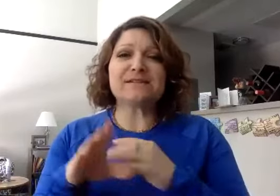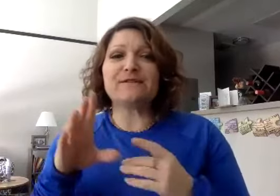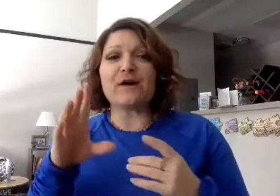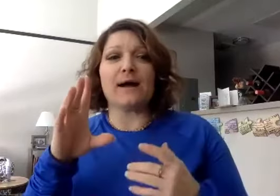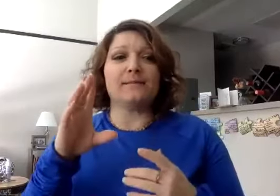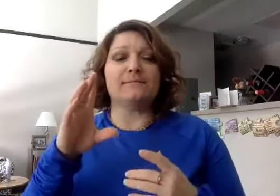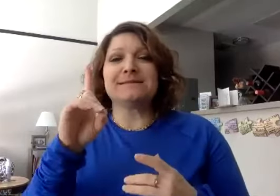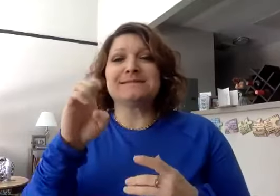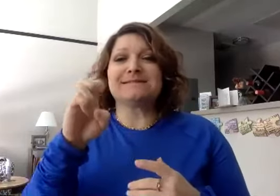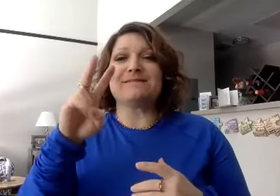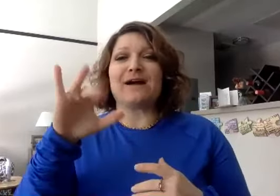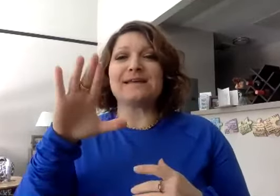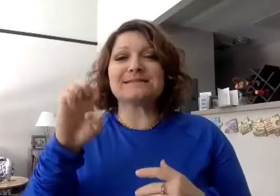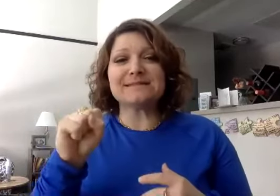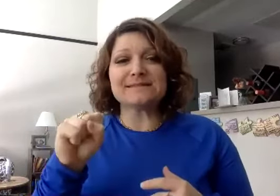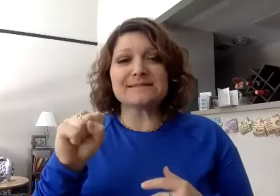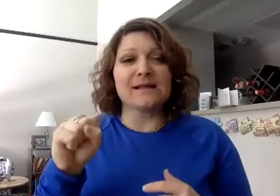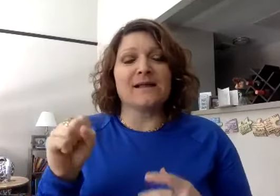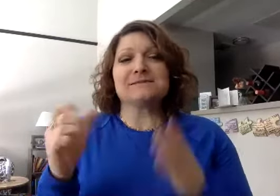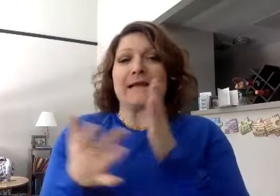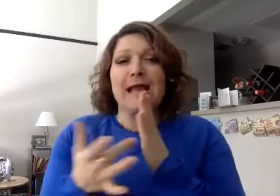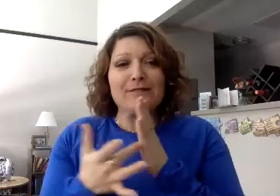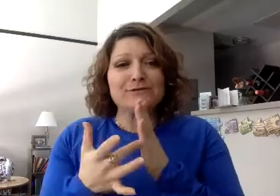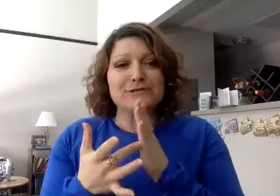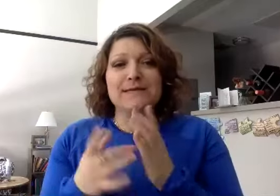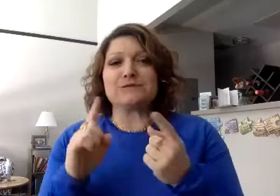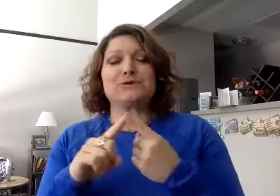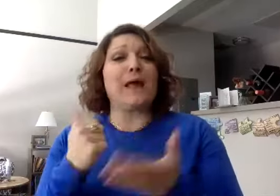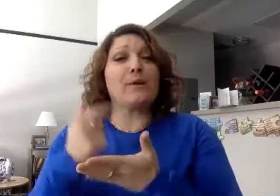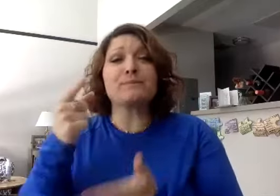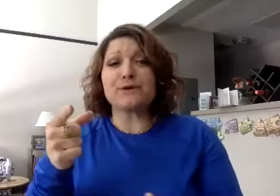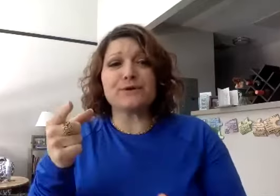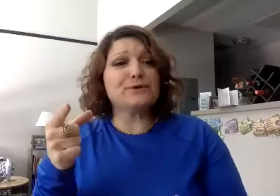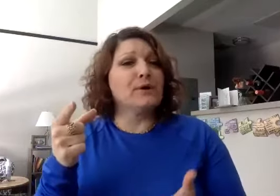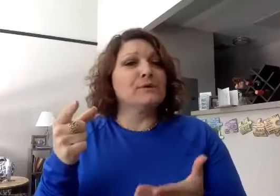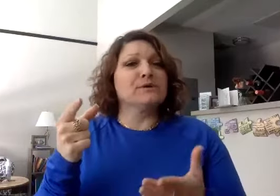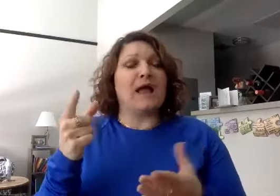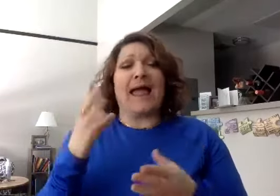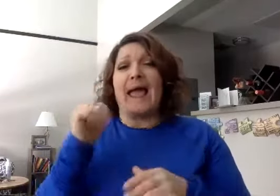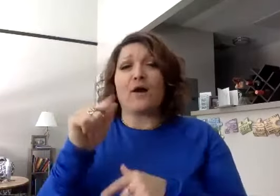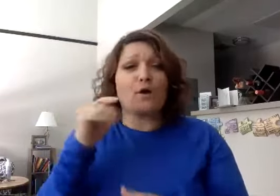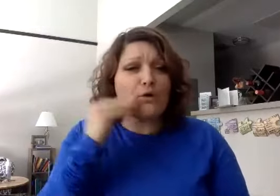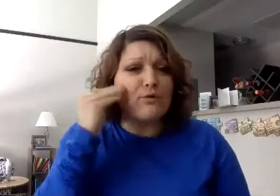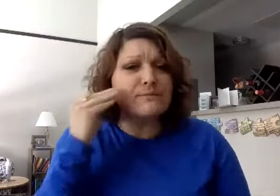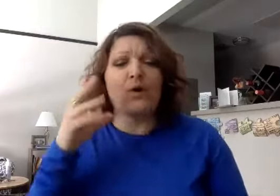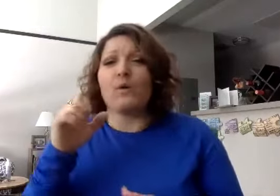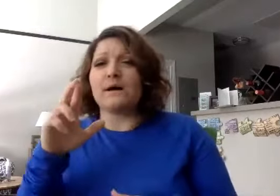accessive devices, technology to help you, you know, at home and